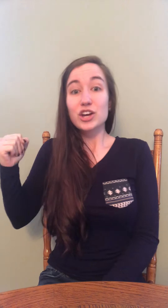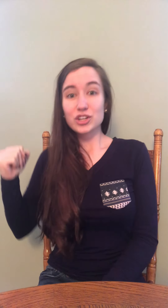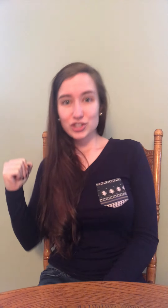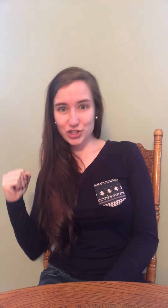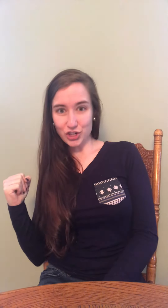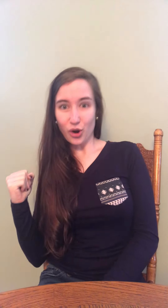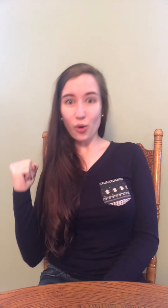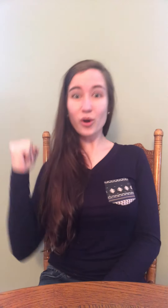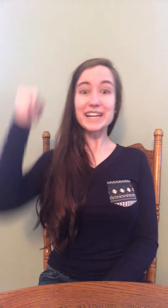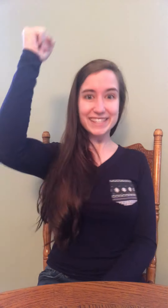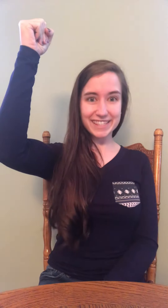Choice.